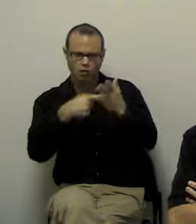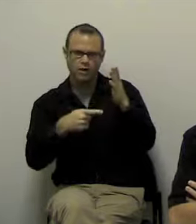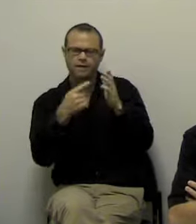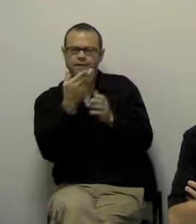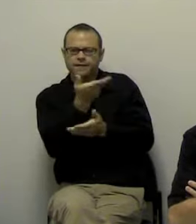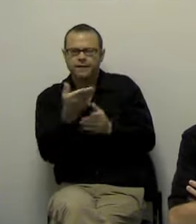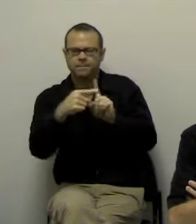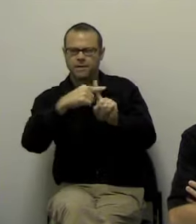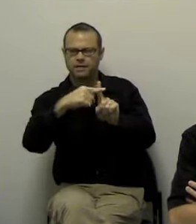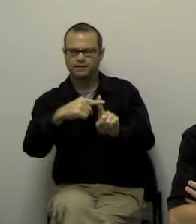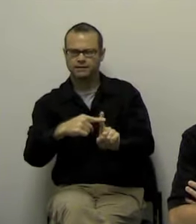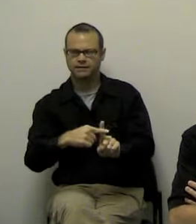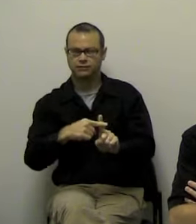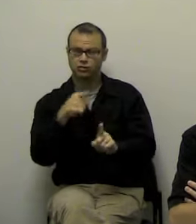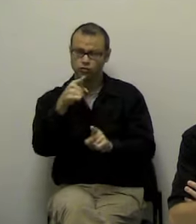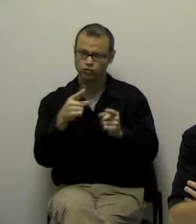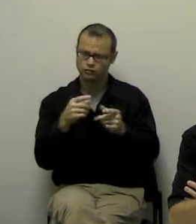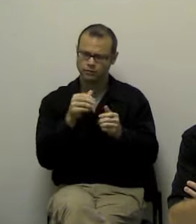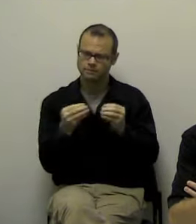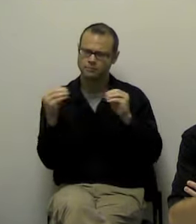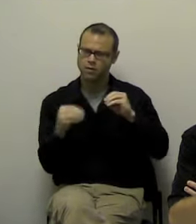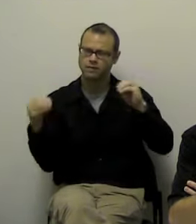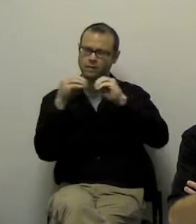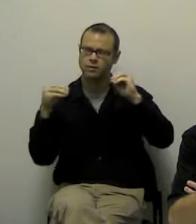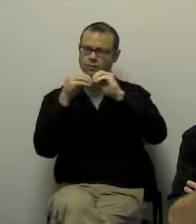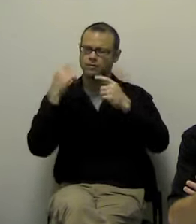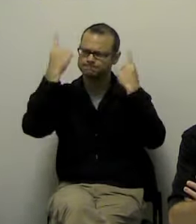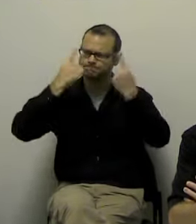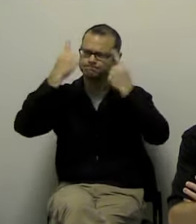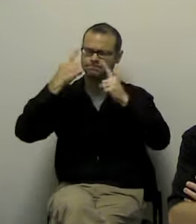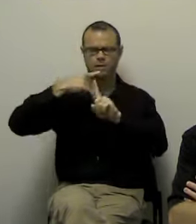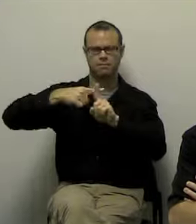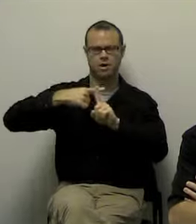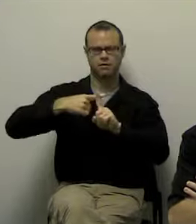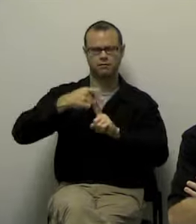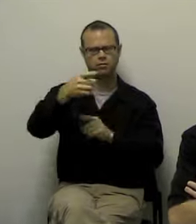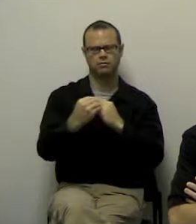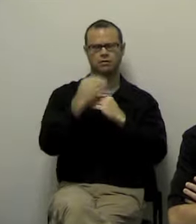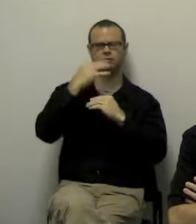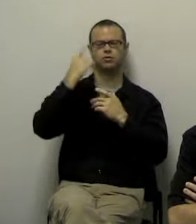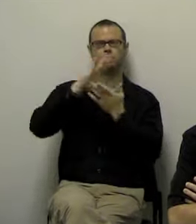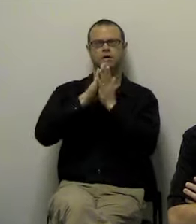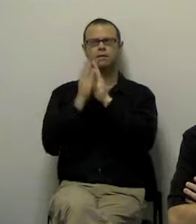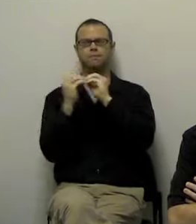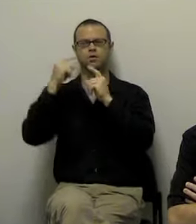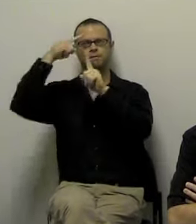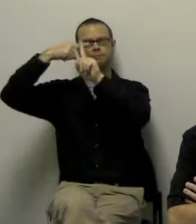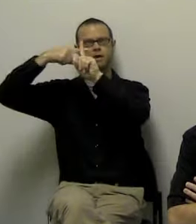The more you do this, you'll realize you'll have a positive outlook yourself and try to stop any